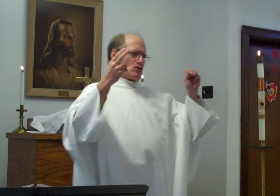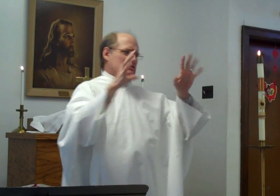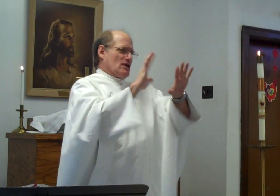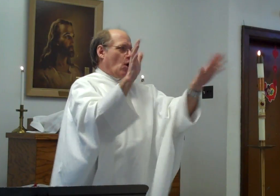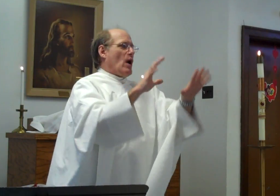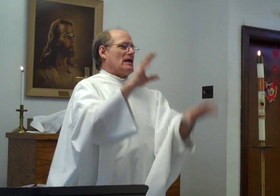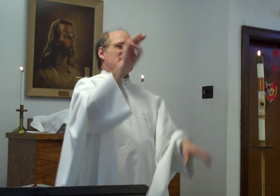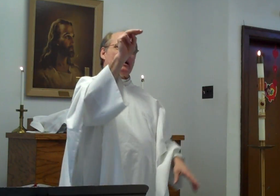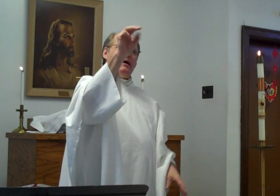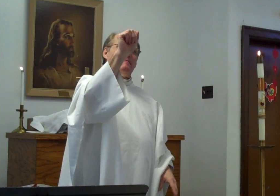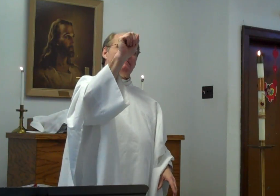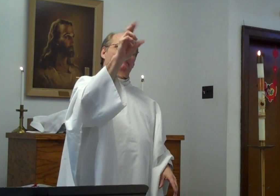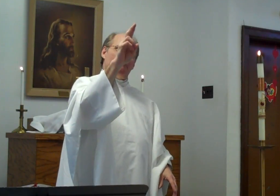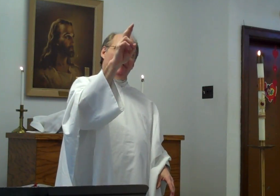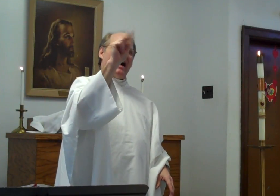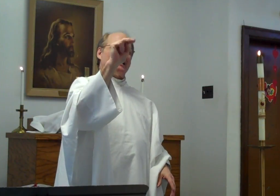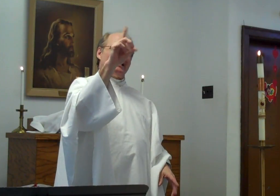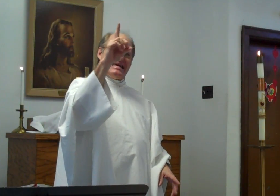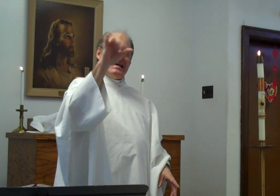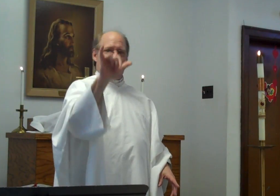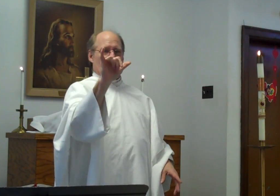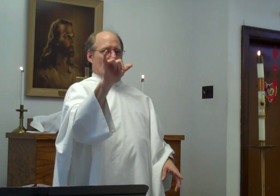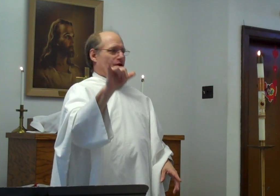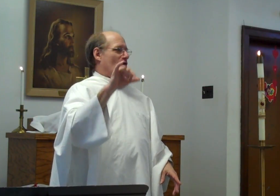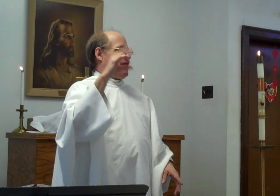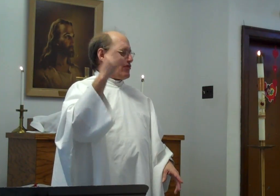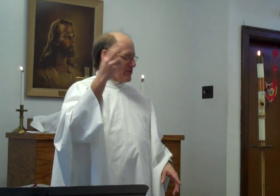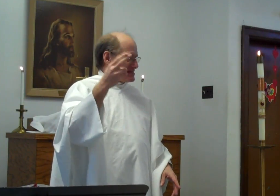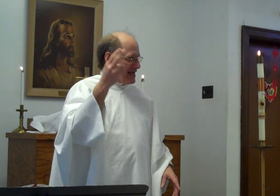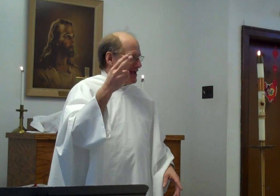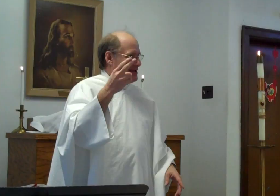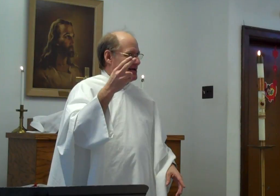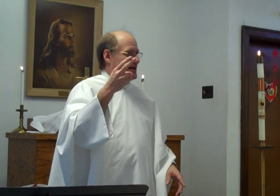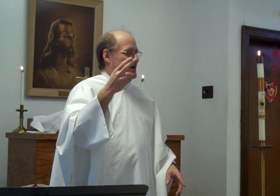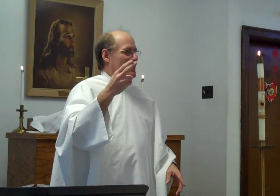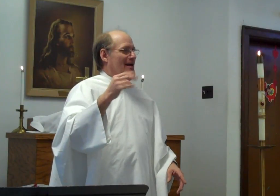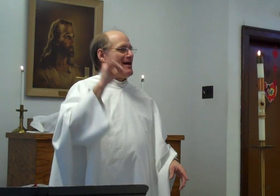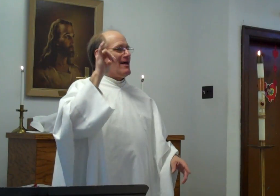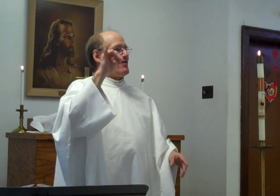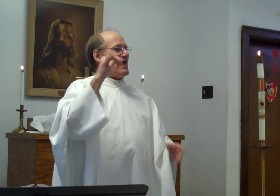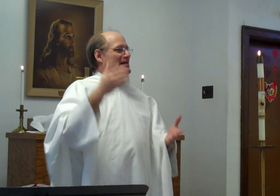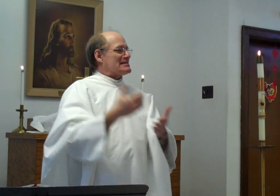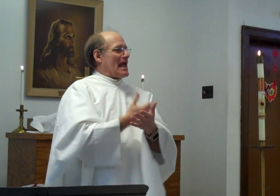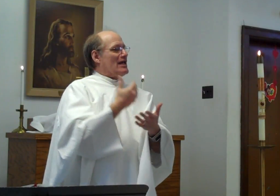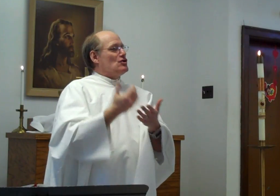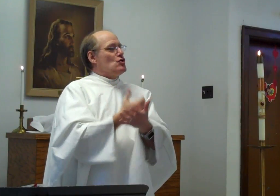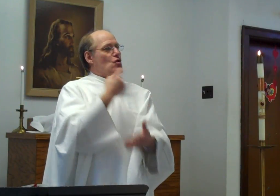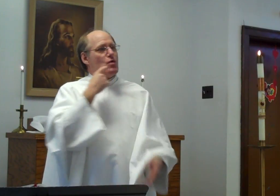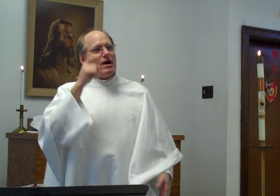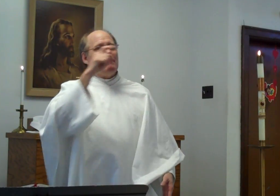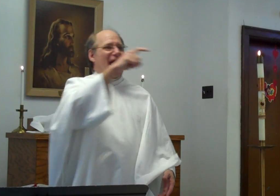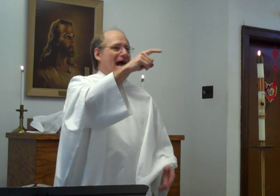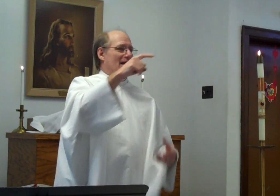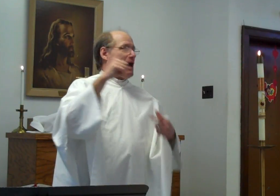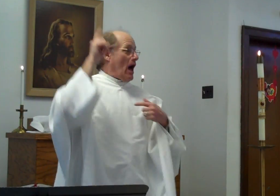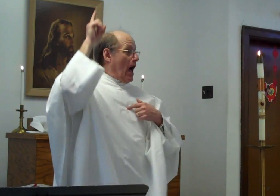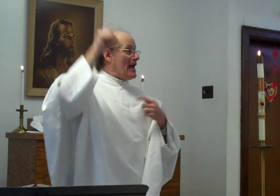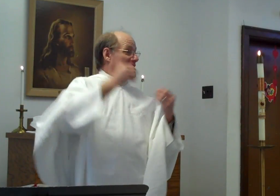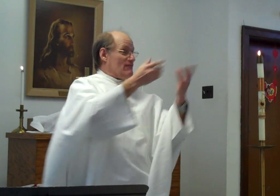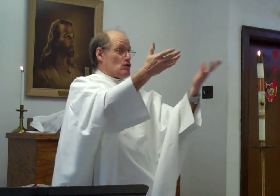Thursday. It's it's Monday Thursday. That's a new command I give